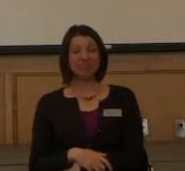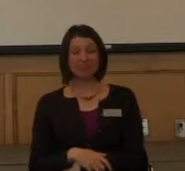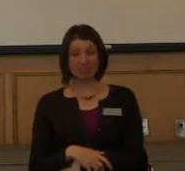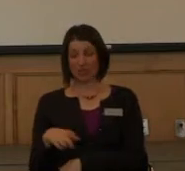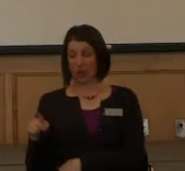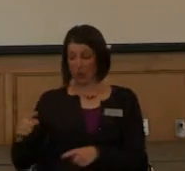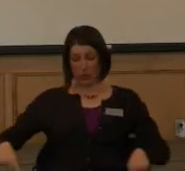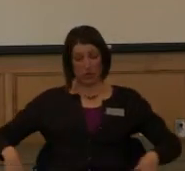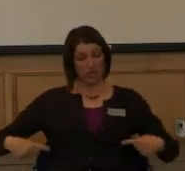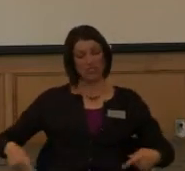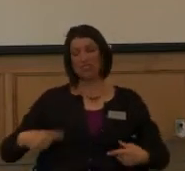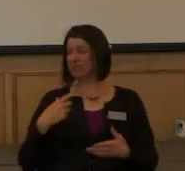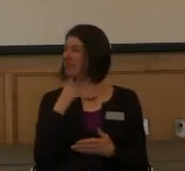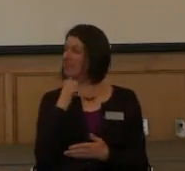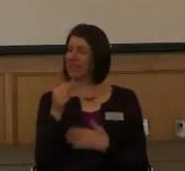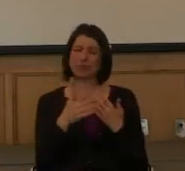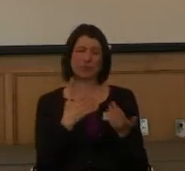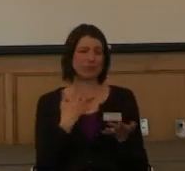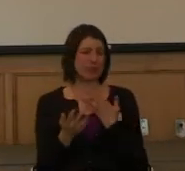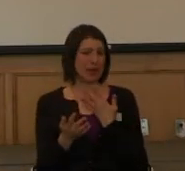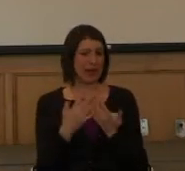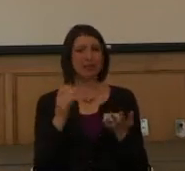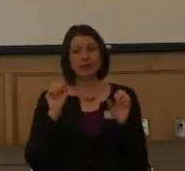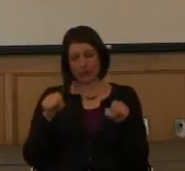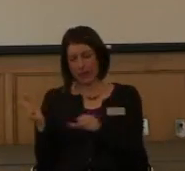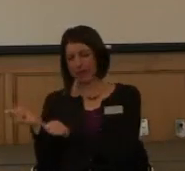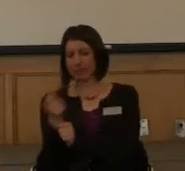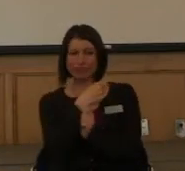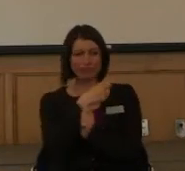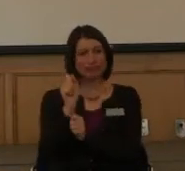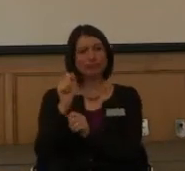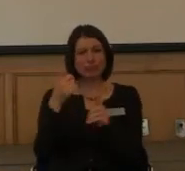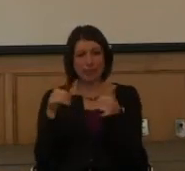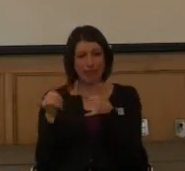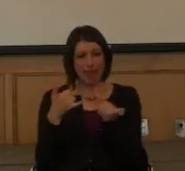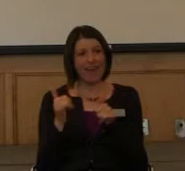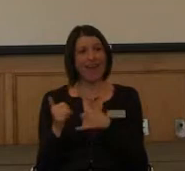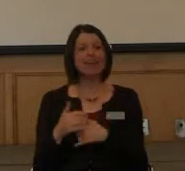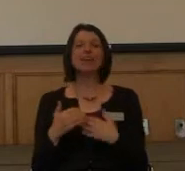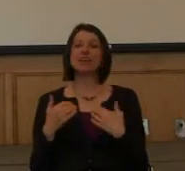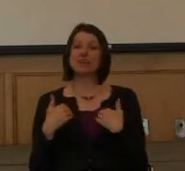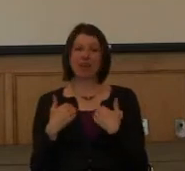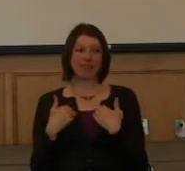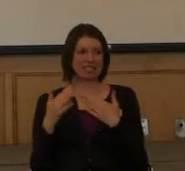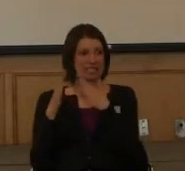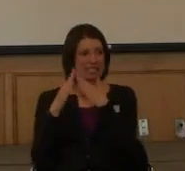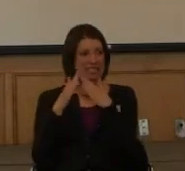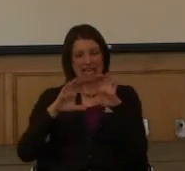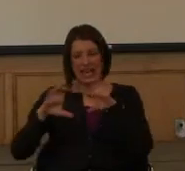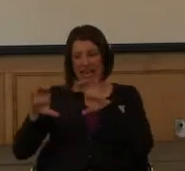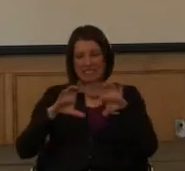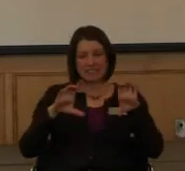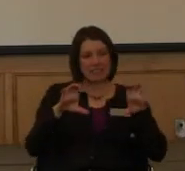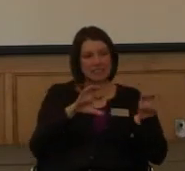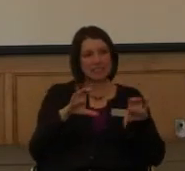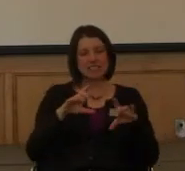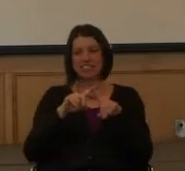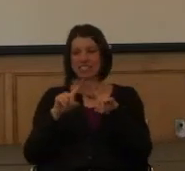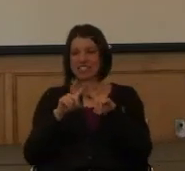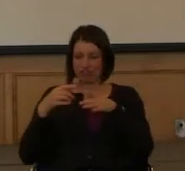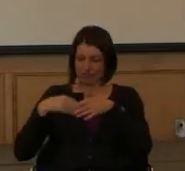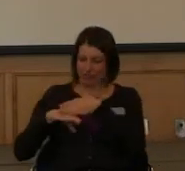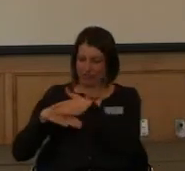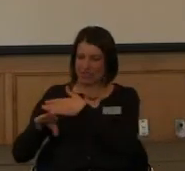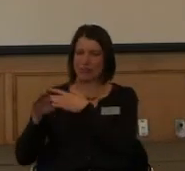know, wheelchairs, it doesn't matter. You know, they play tennis. Activities in the city, having accessibility in the city is